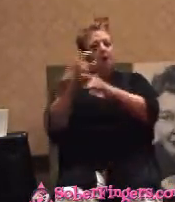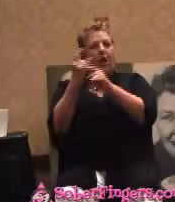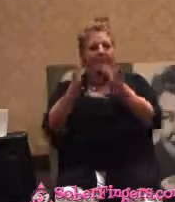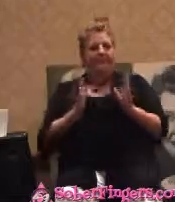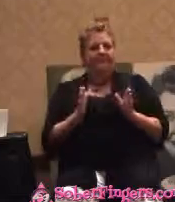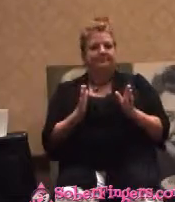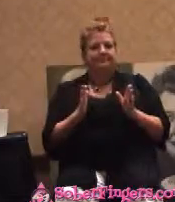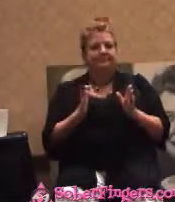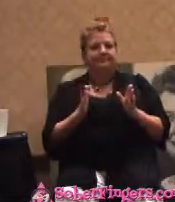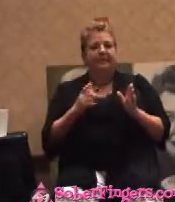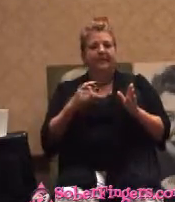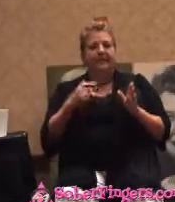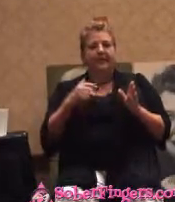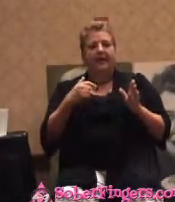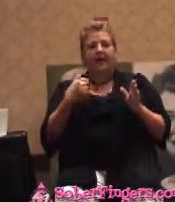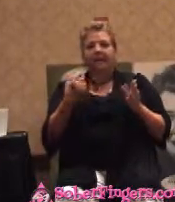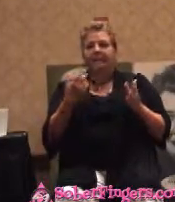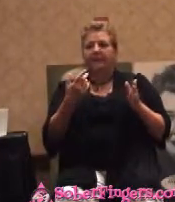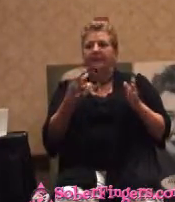I've been asked by a very kind committee.